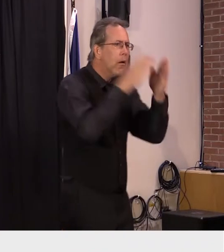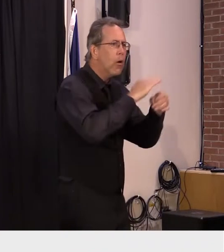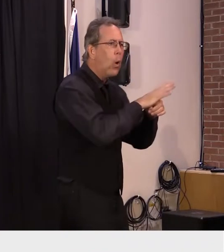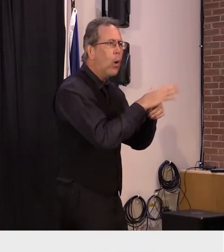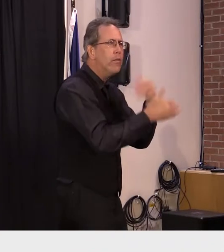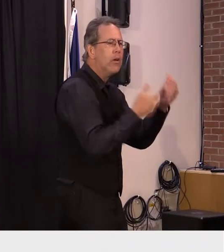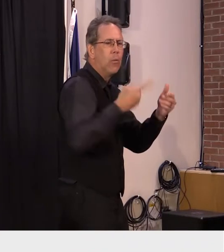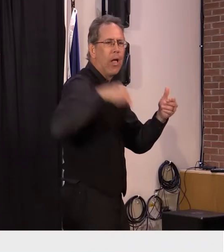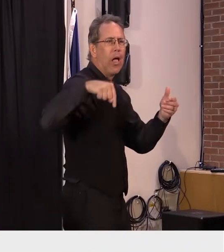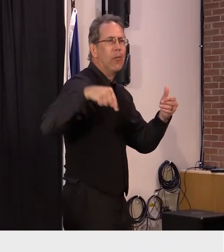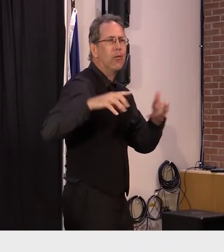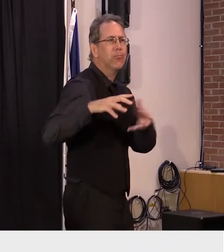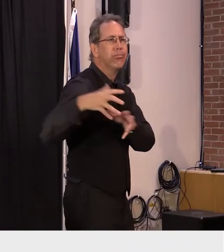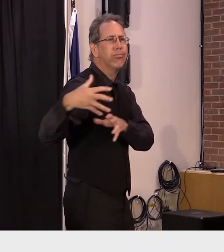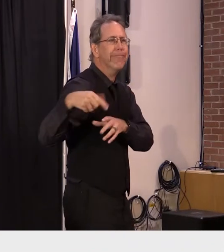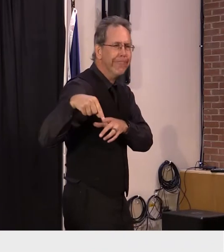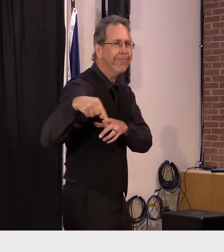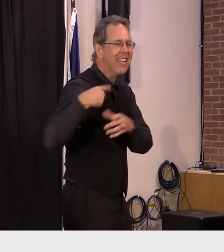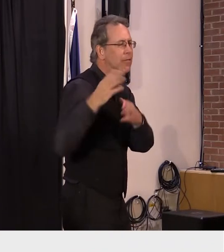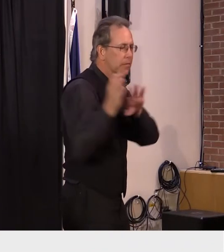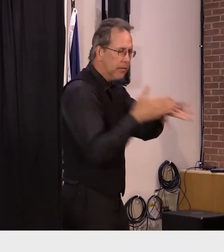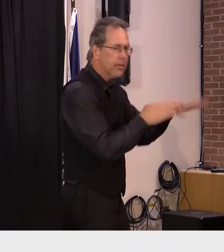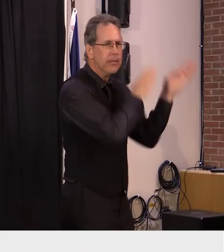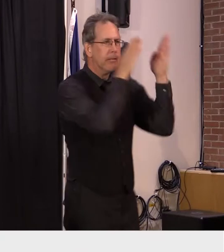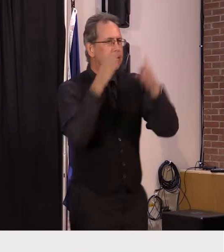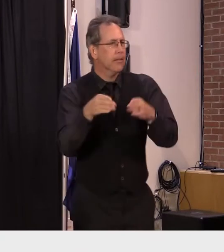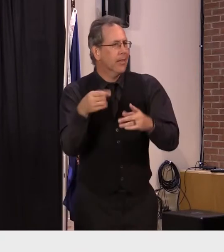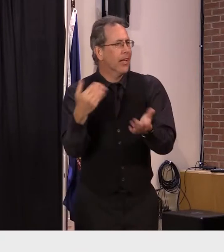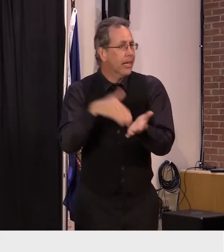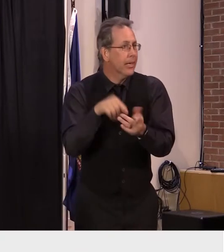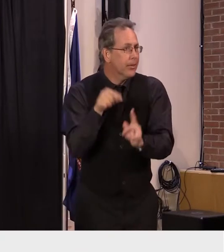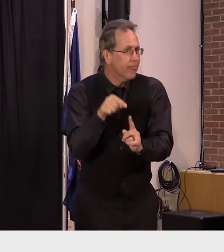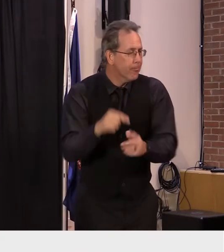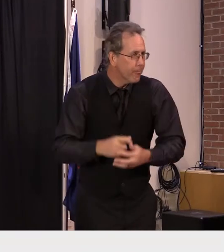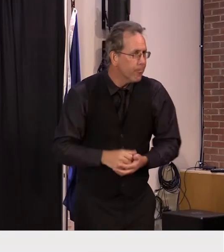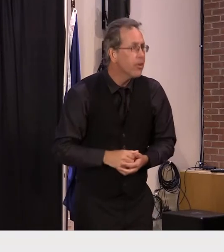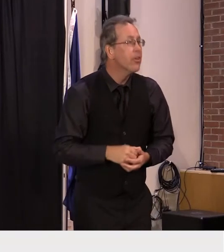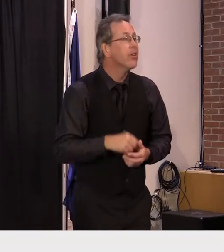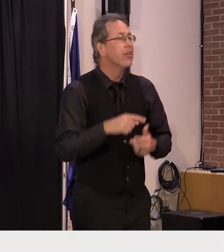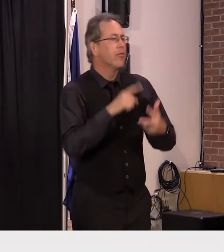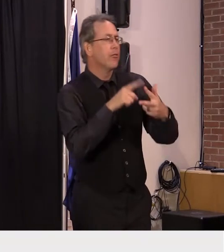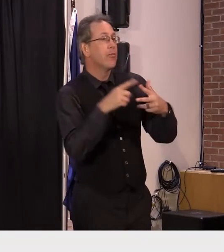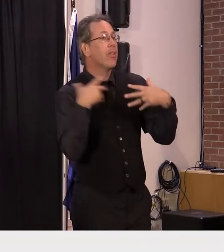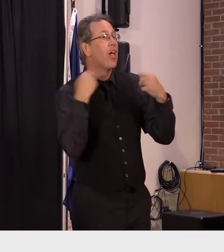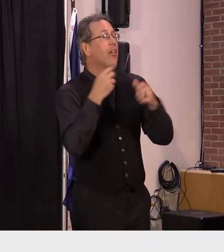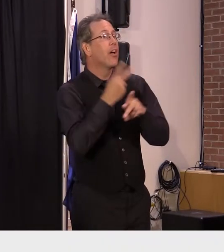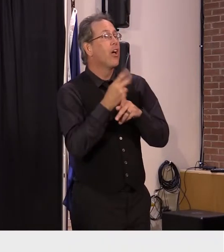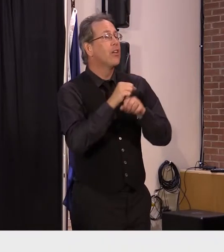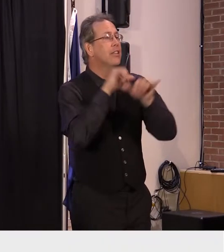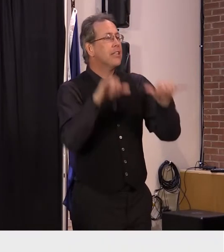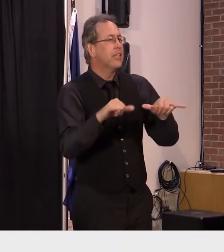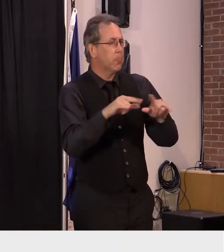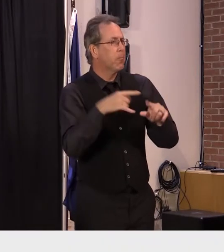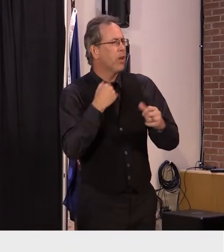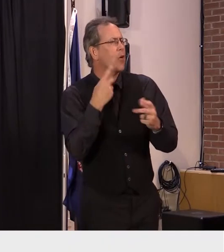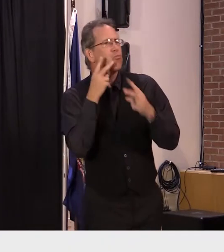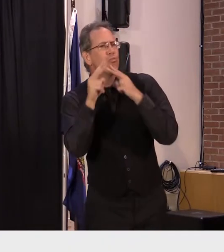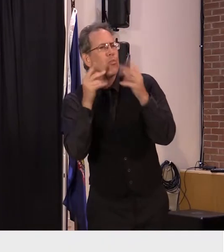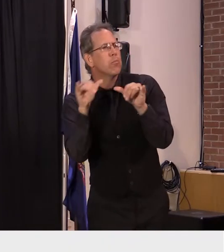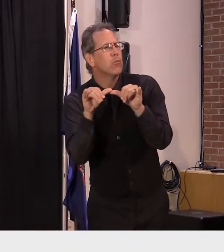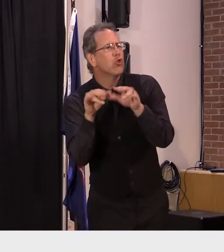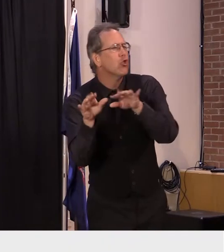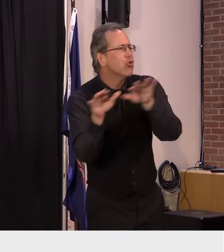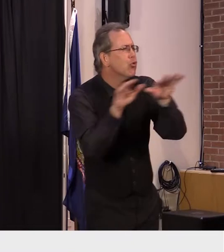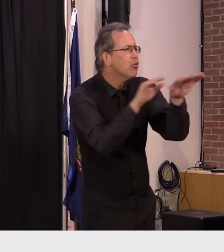has strained our health care system as we move forward we will monitor the number of beds in different types of health care facilities